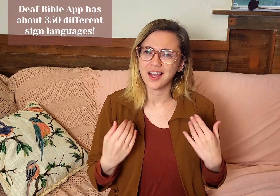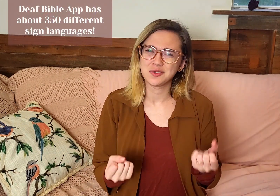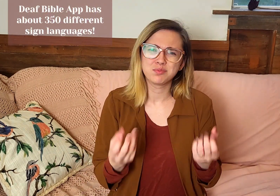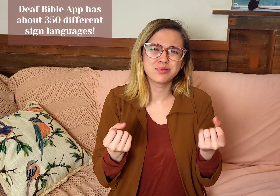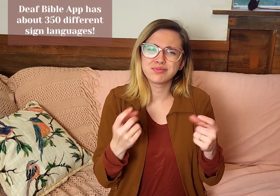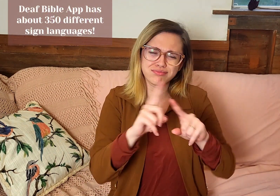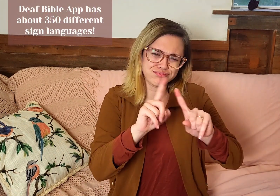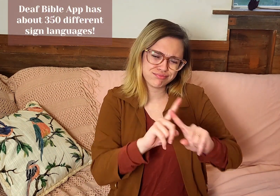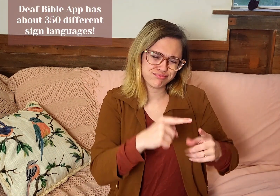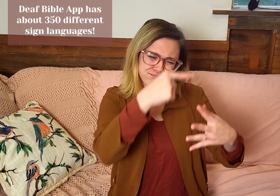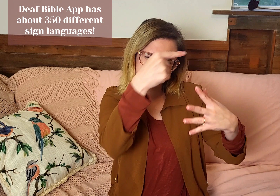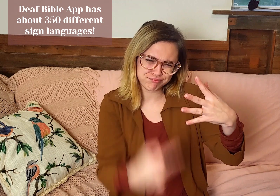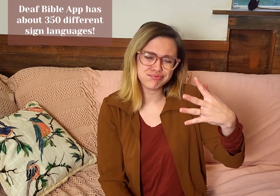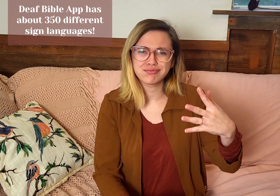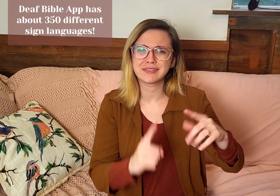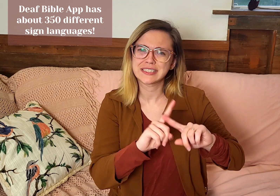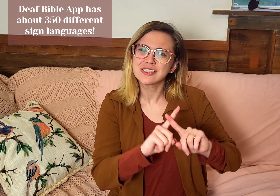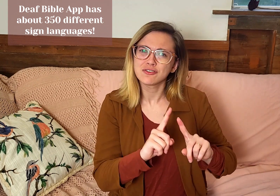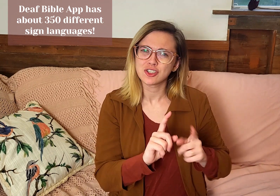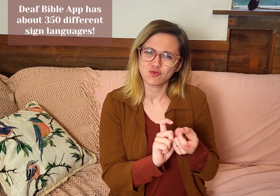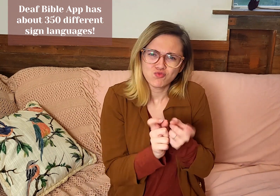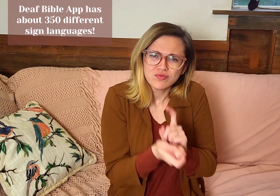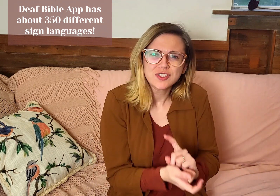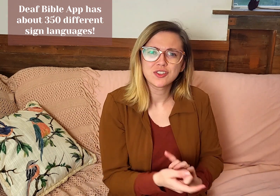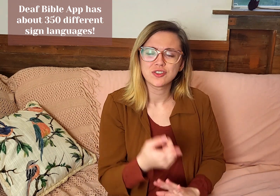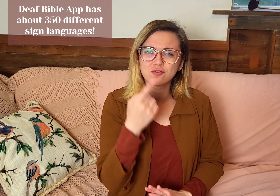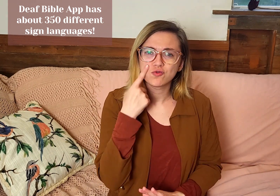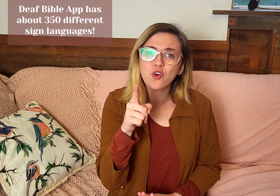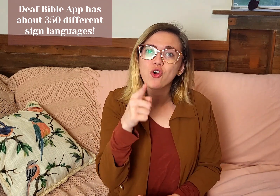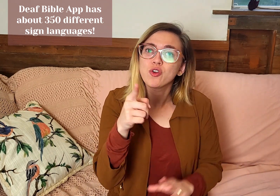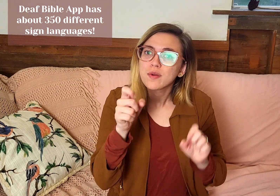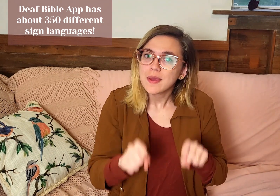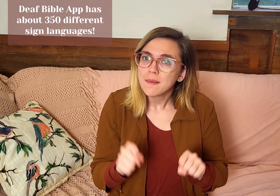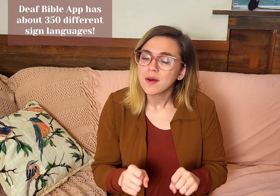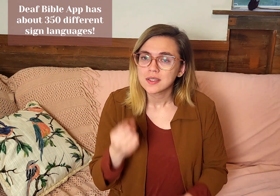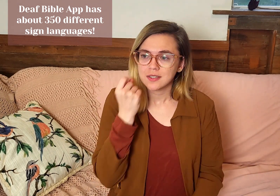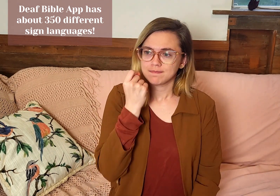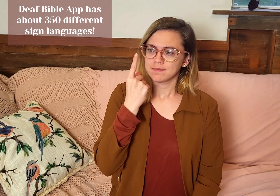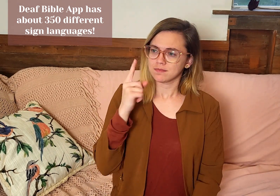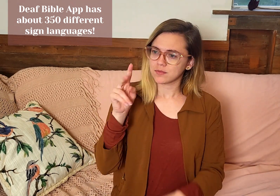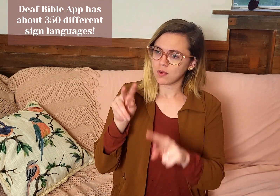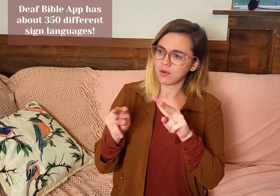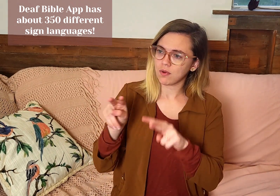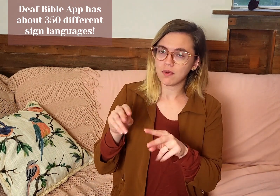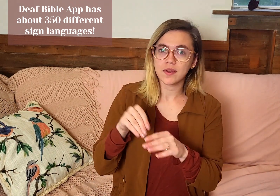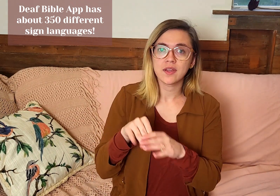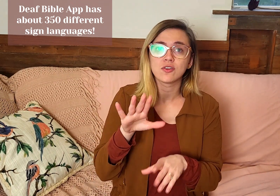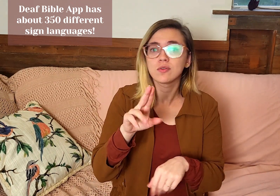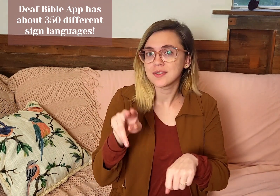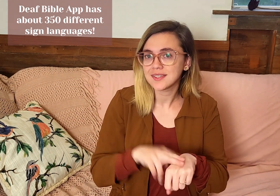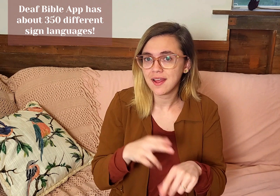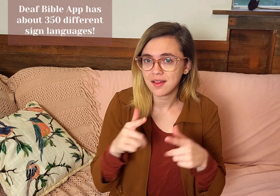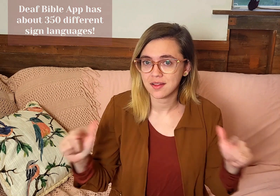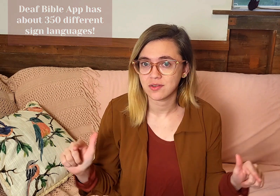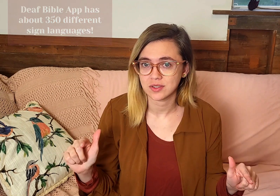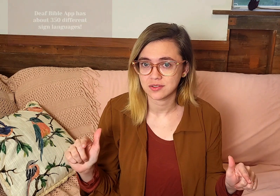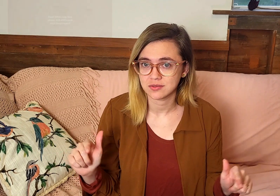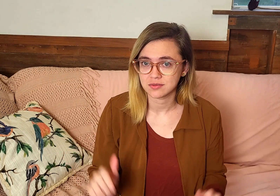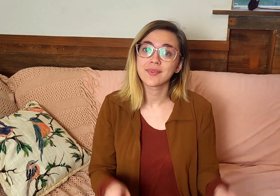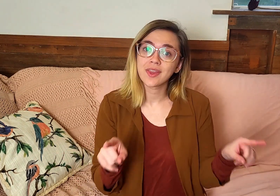sign languages. They have many different versions and different translations for you to be able to understand and view